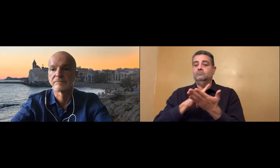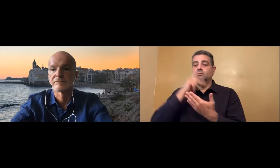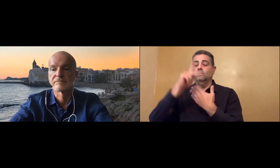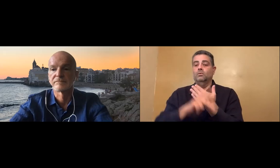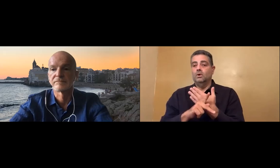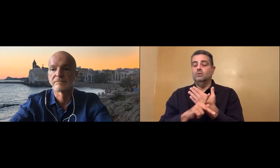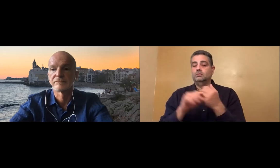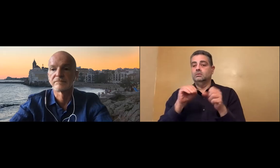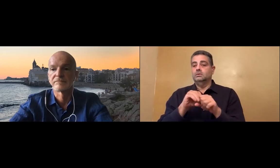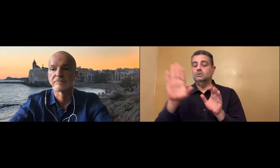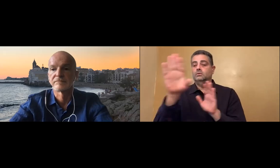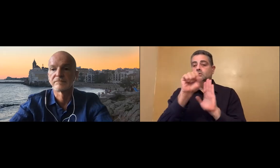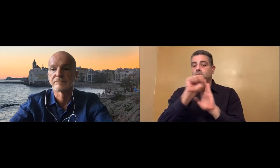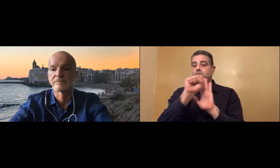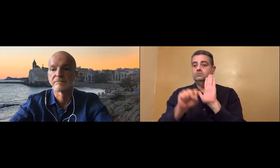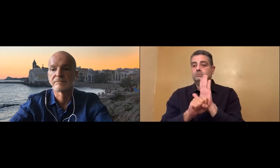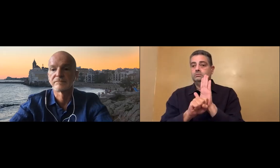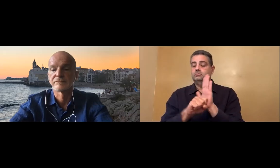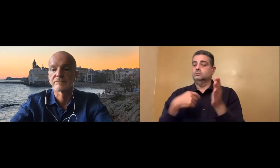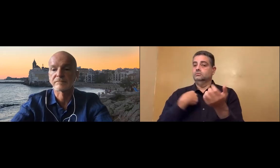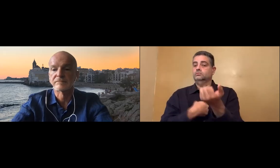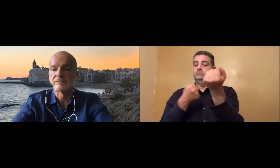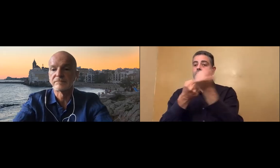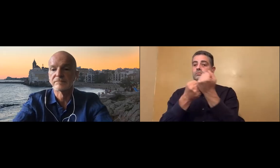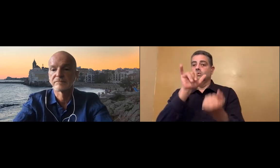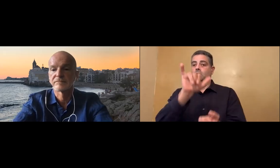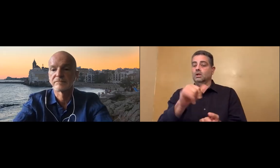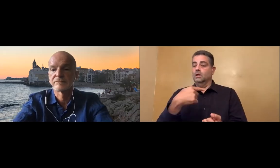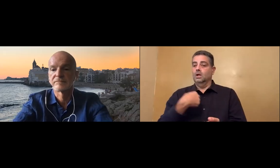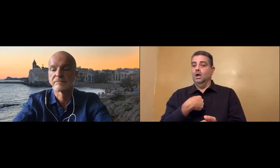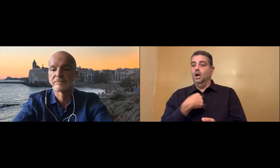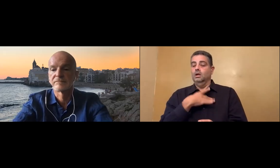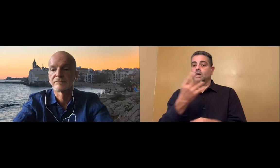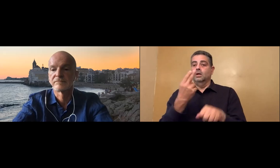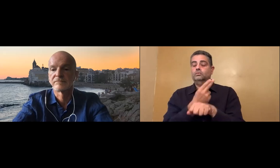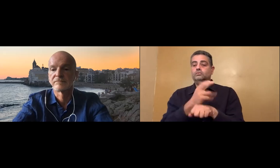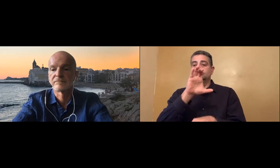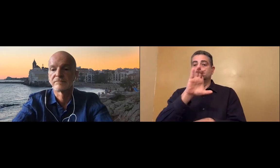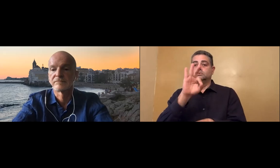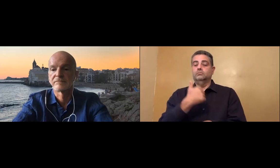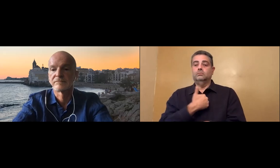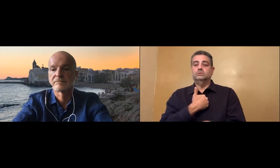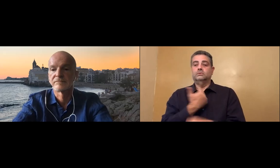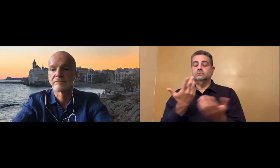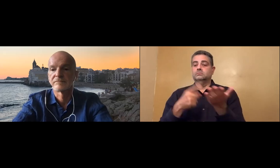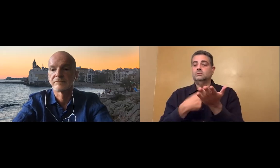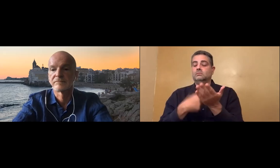Many of you have talked about establishing communication facilitator programs in your state. And I'm in favor of that.